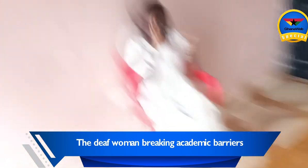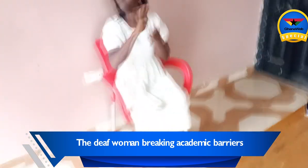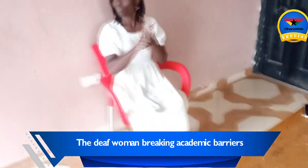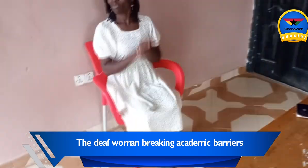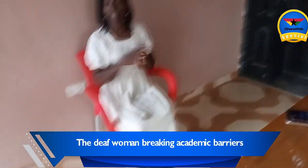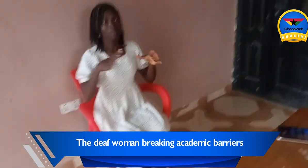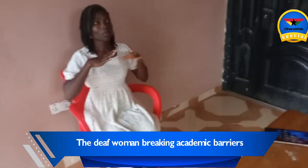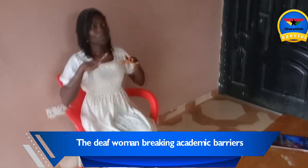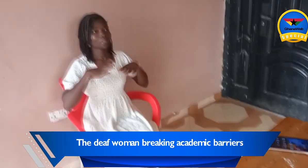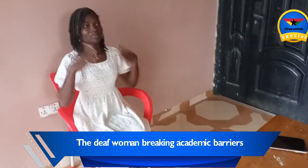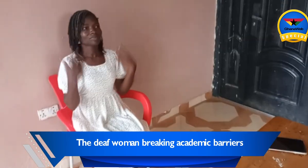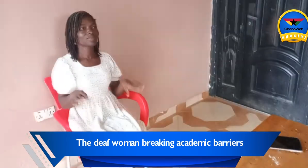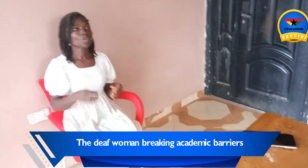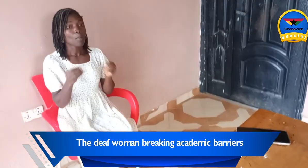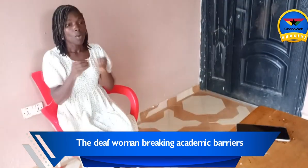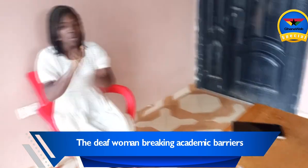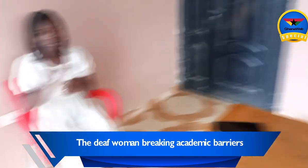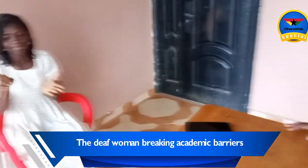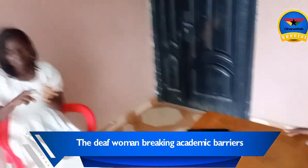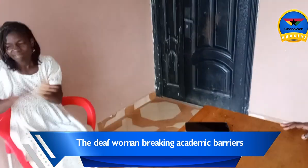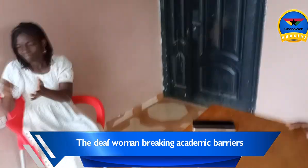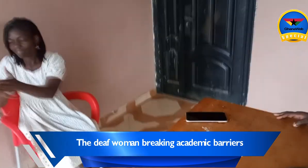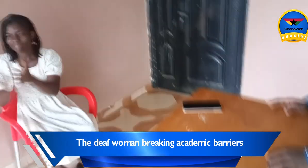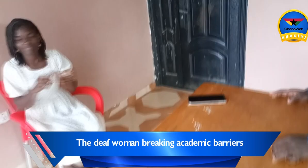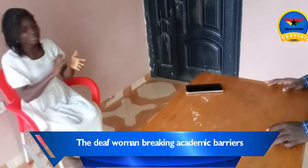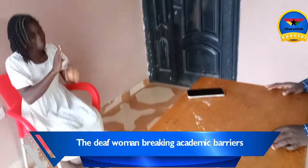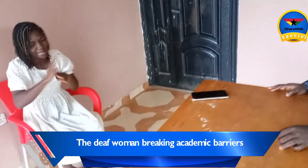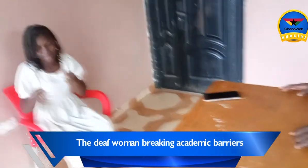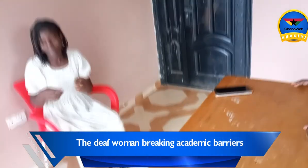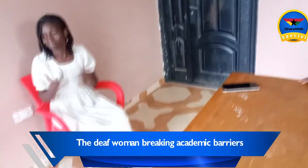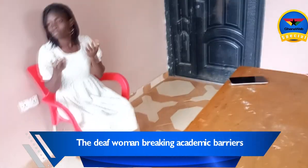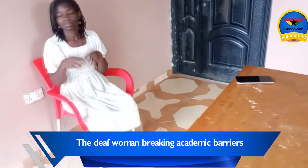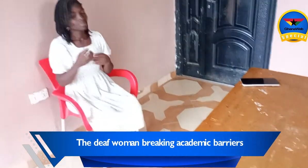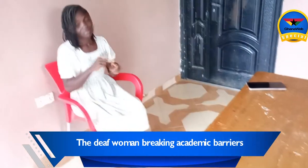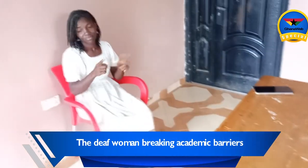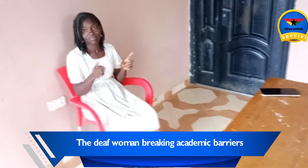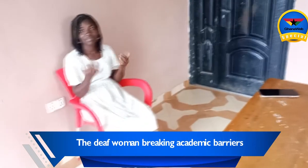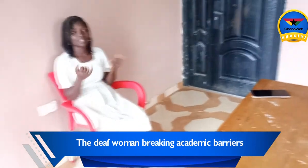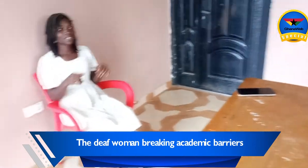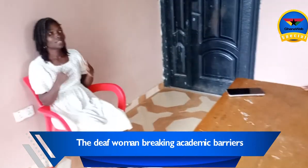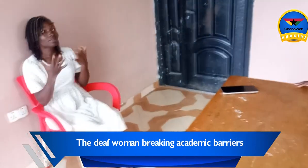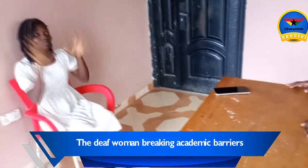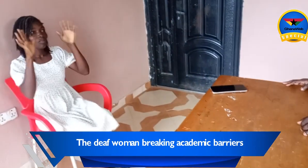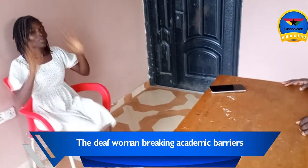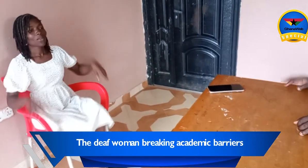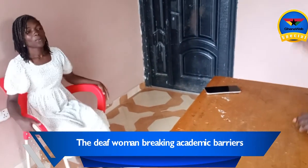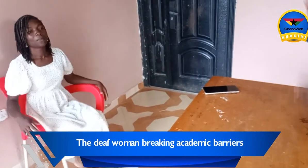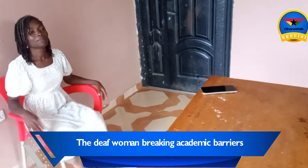Lydia expressed her appreciation to Richmond Beidou for availing himself to be her interpreter. So